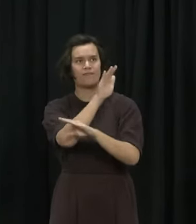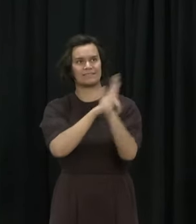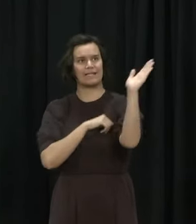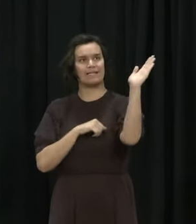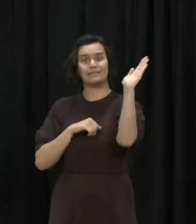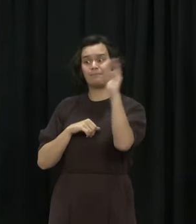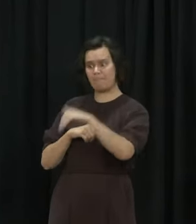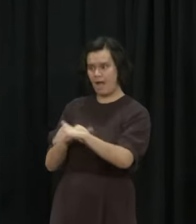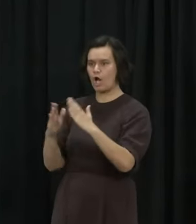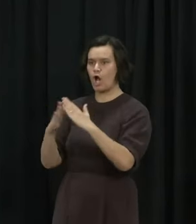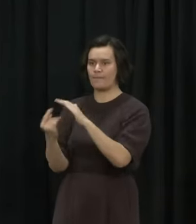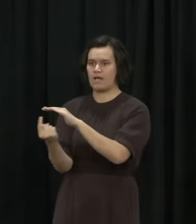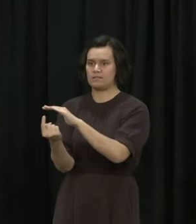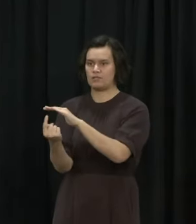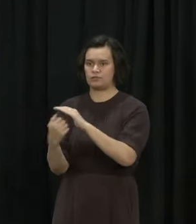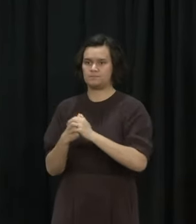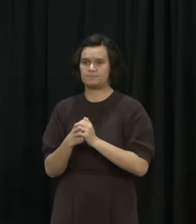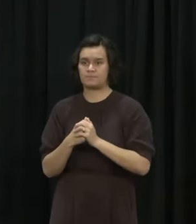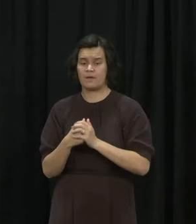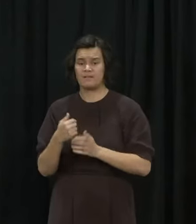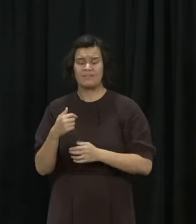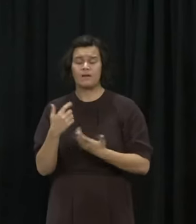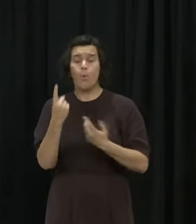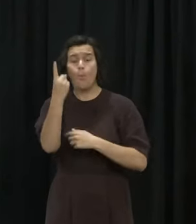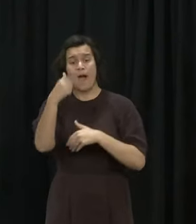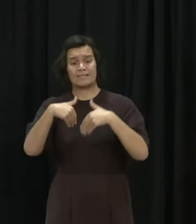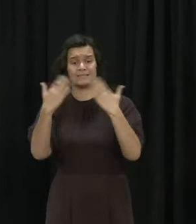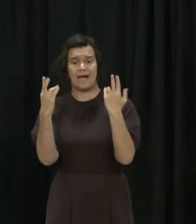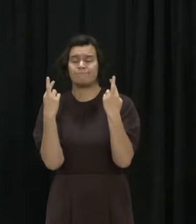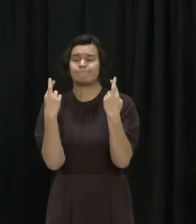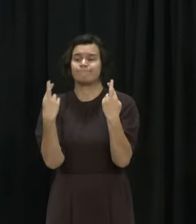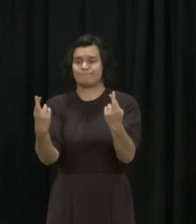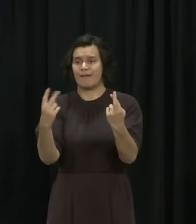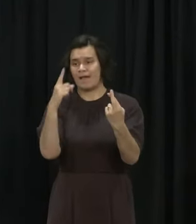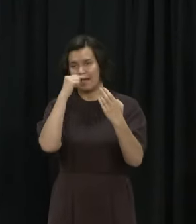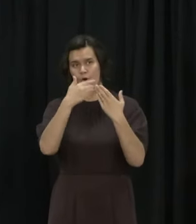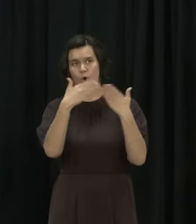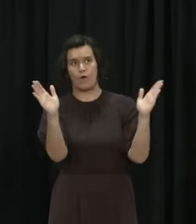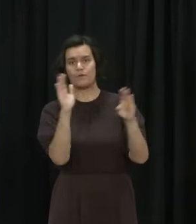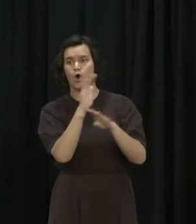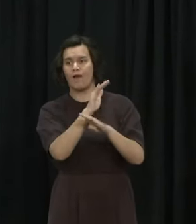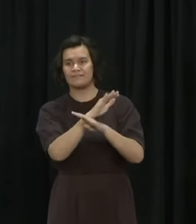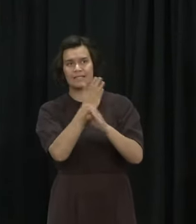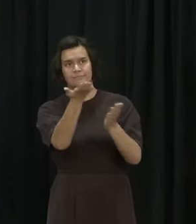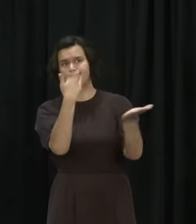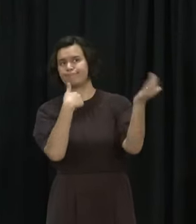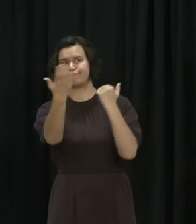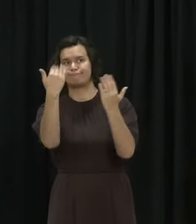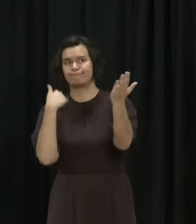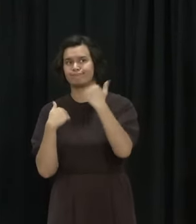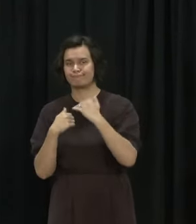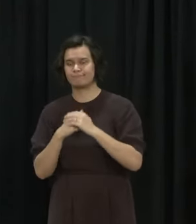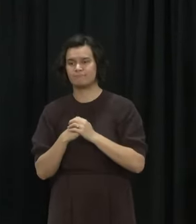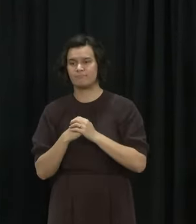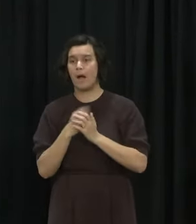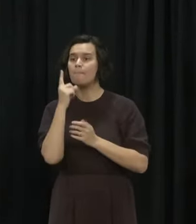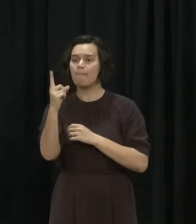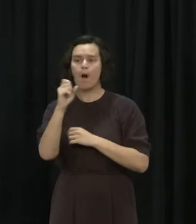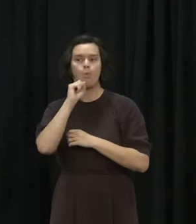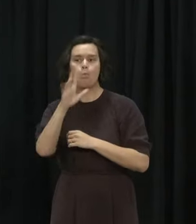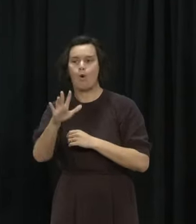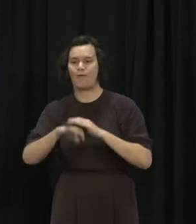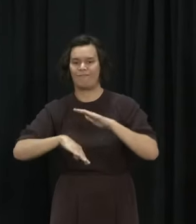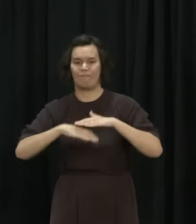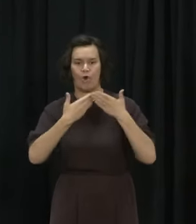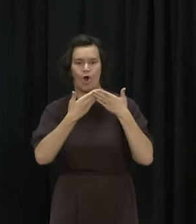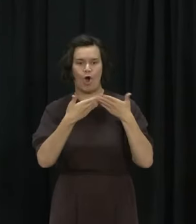have free movement across the border again I don't know when that will be it's likely that it's going to be a staged approach and home isolation is likely to be the first